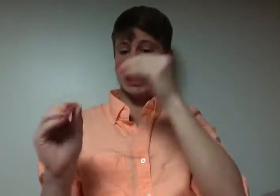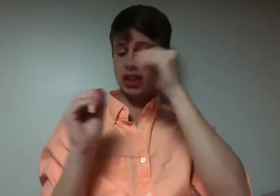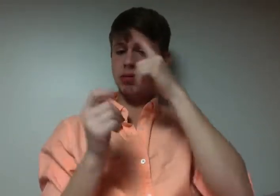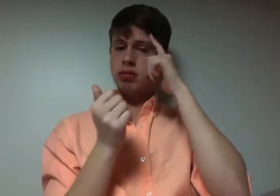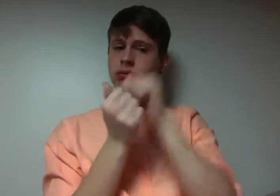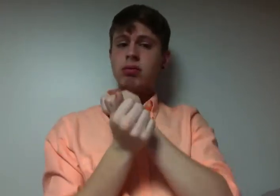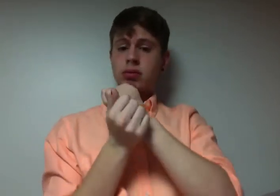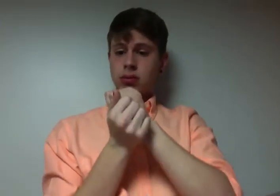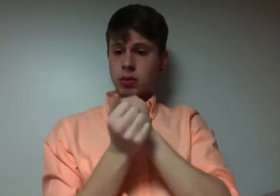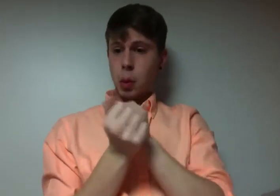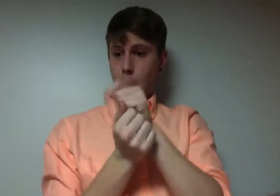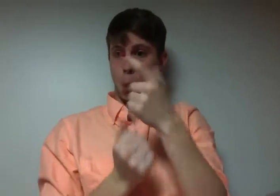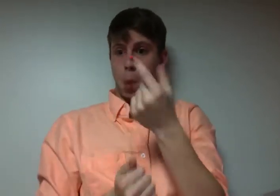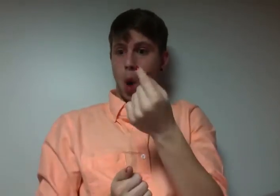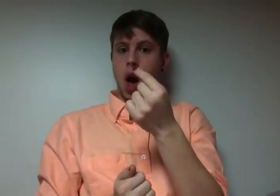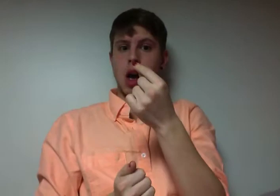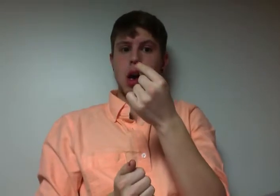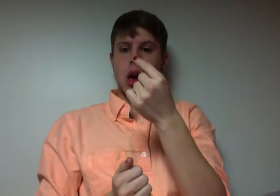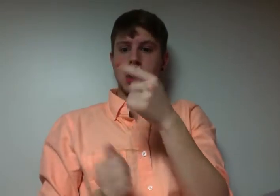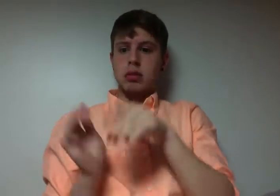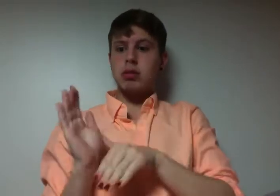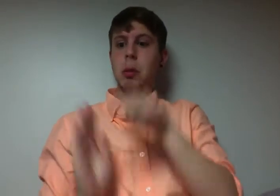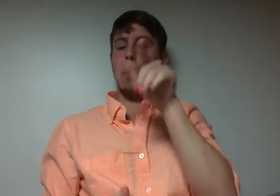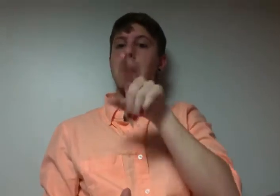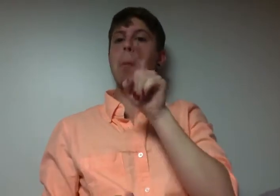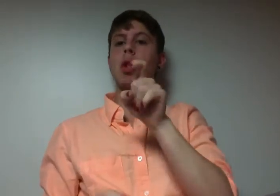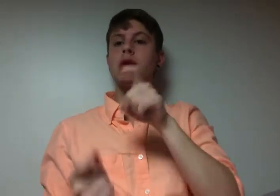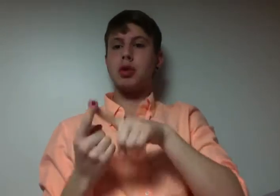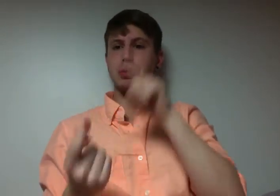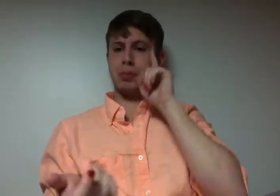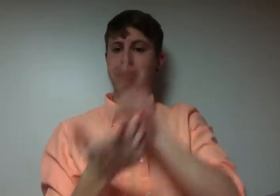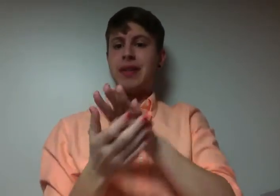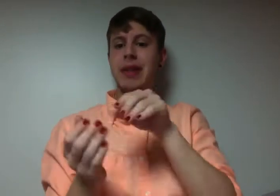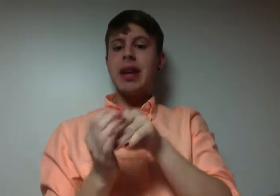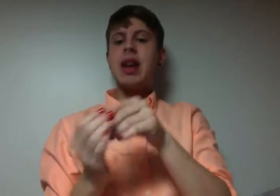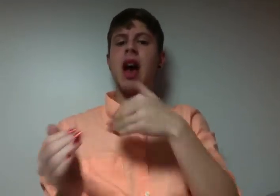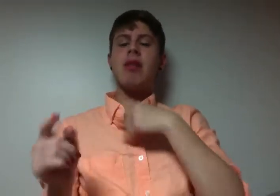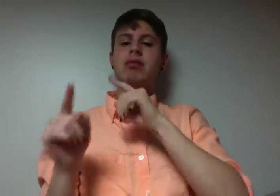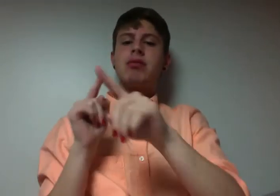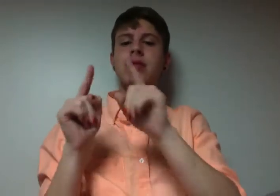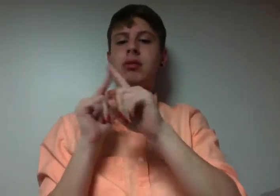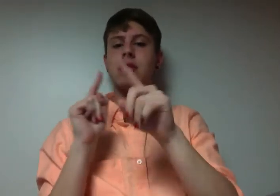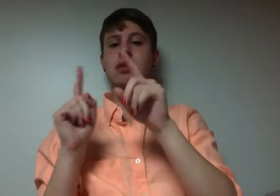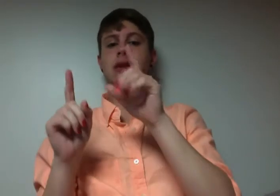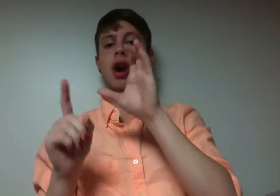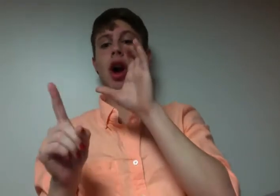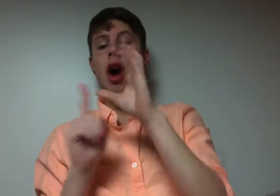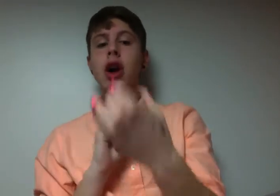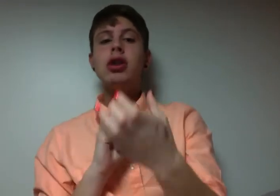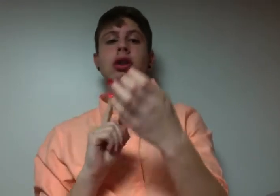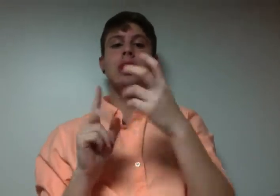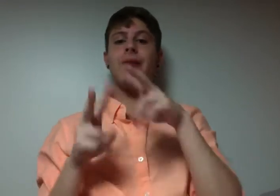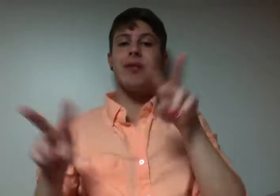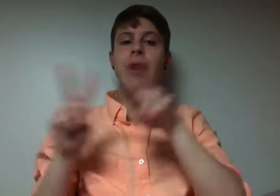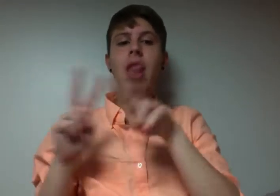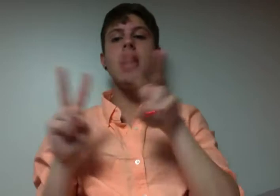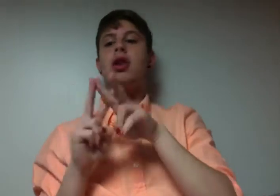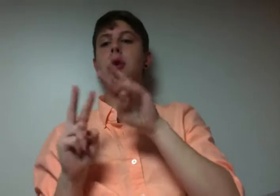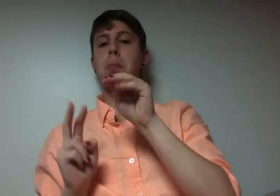the flip High with the bitch, she cry for the dick Oh my, no wild flies again Now I need an aspirin She said, you're only camera Girlfriend,